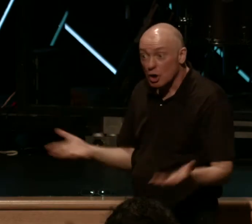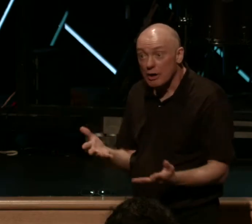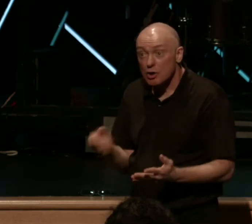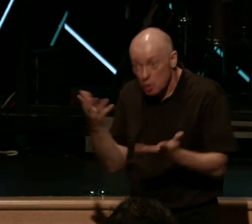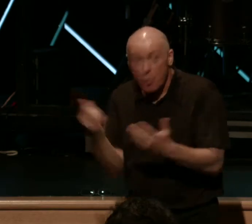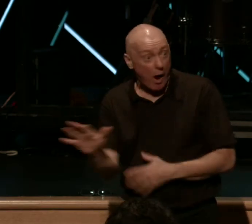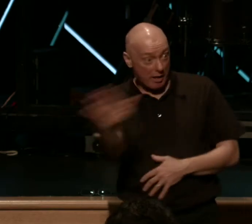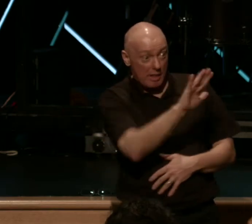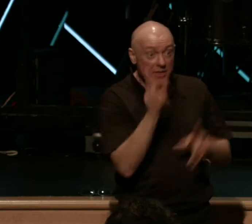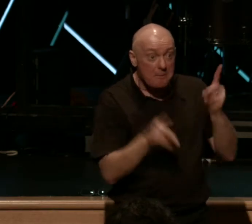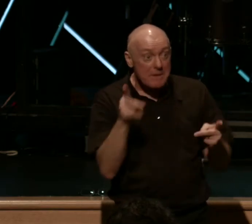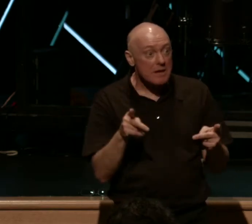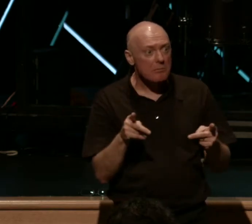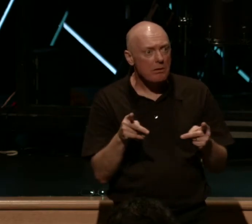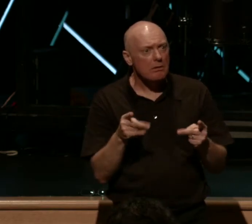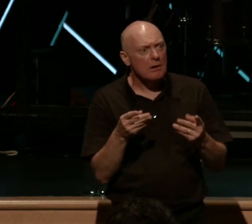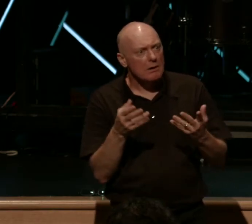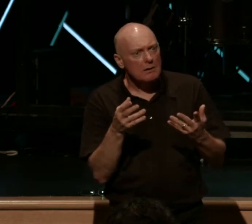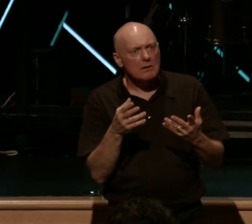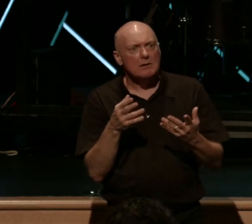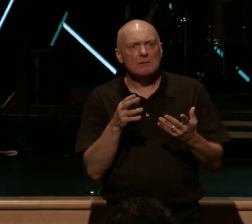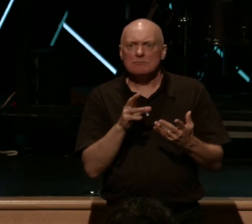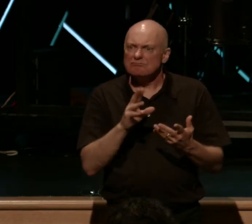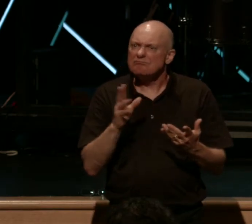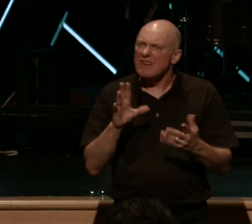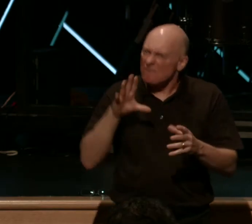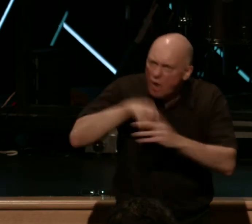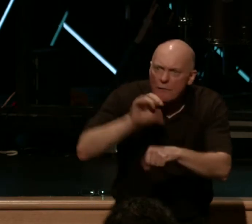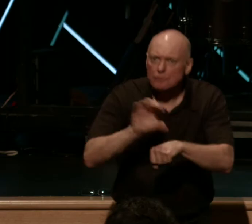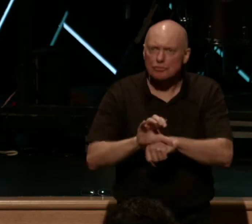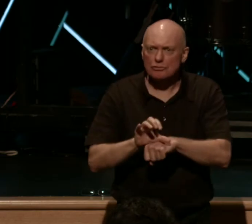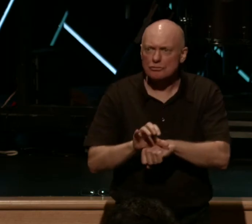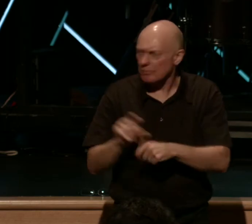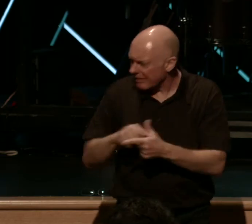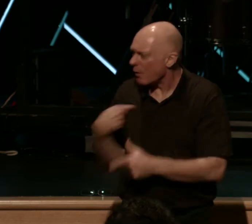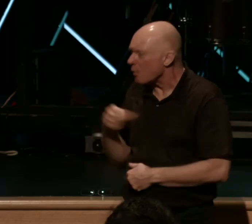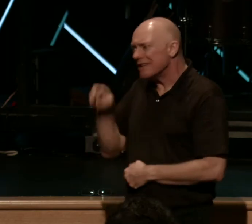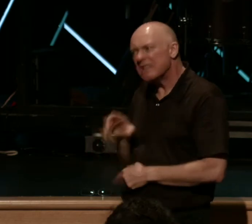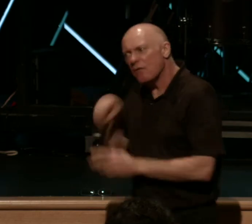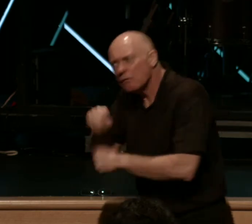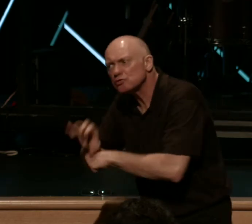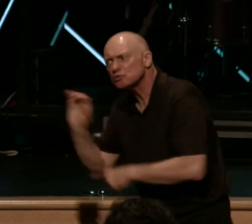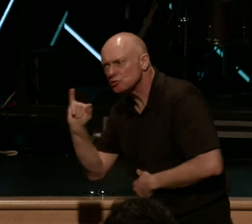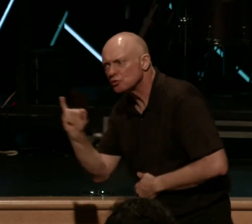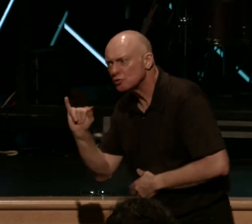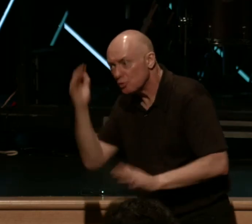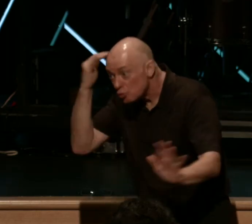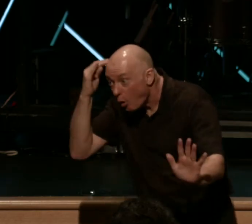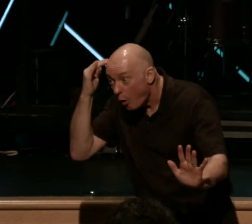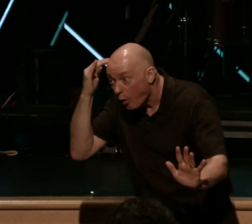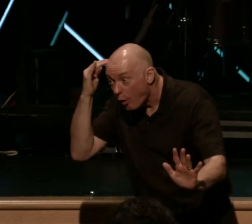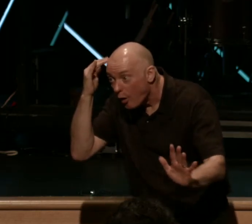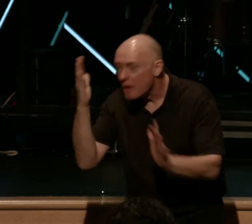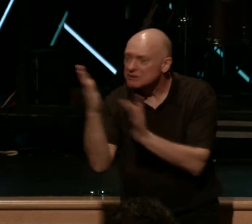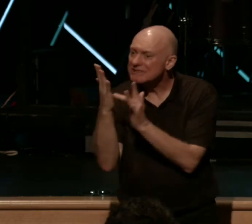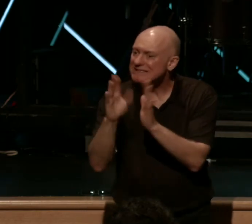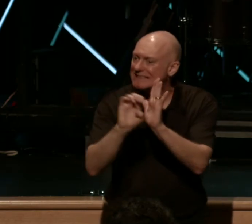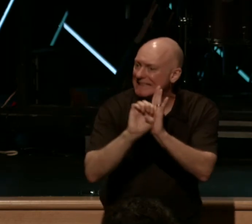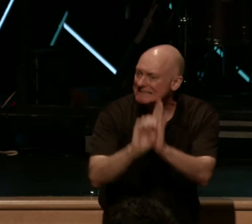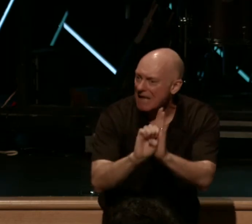be generous in their time and their talent and their treasure, then we need to be generous. Right? So Jesus emulated it, and then now